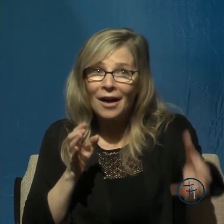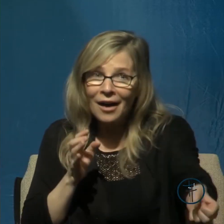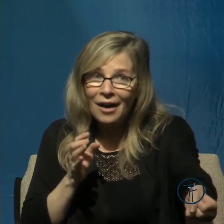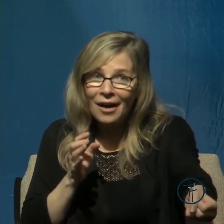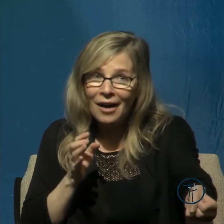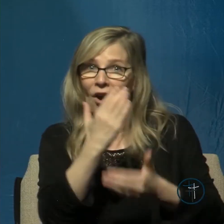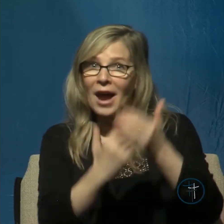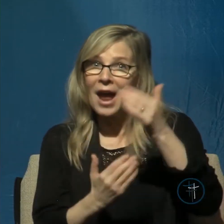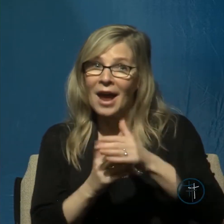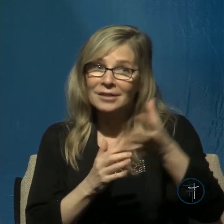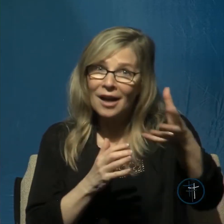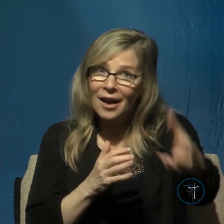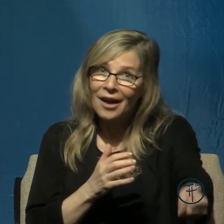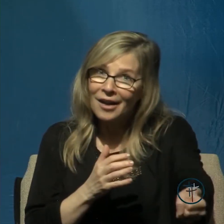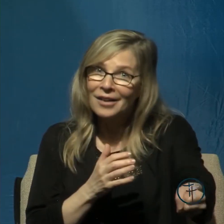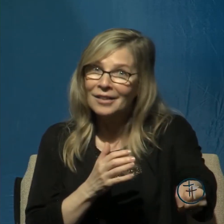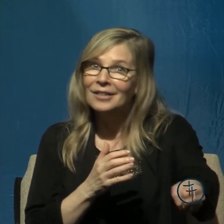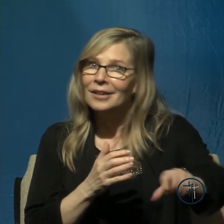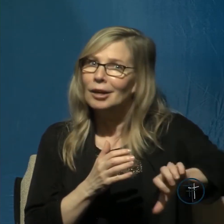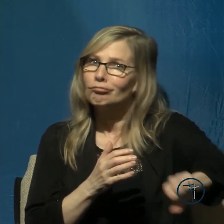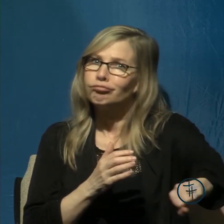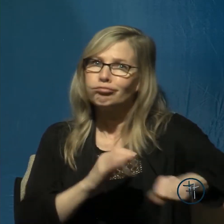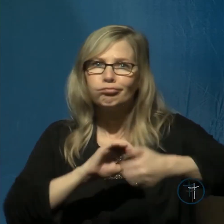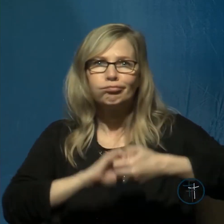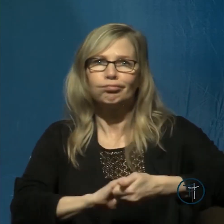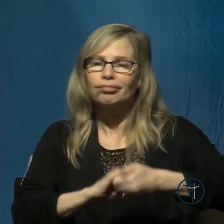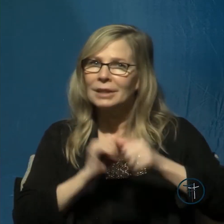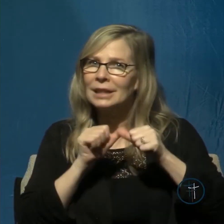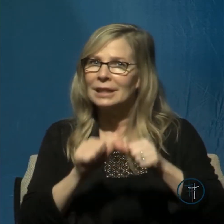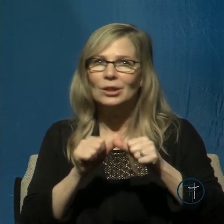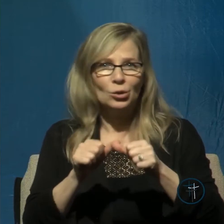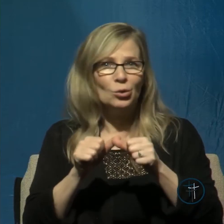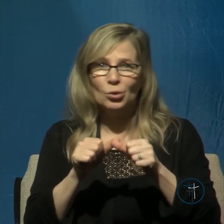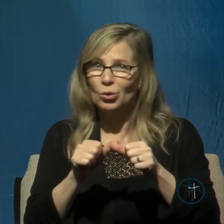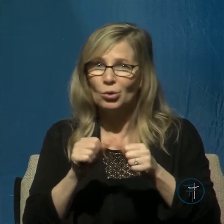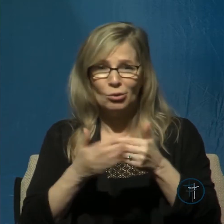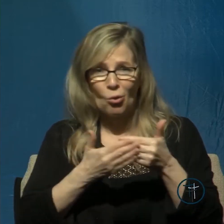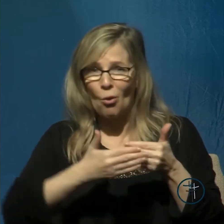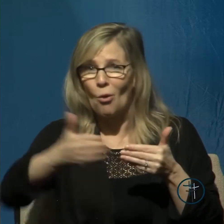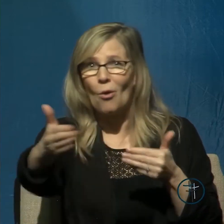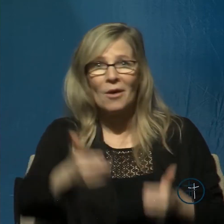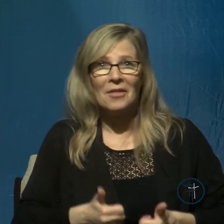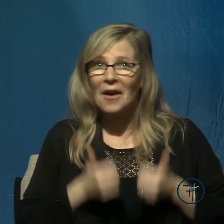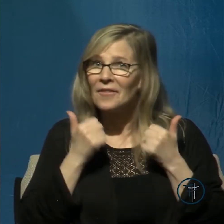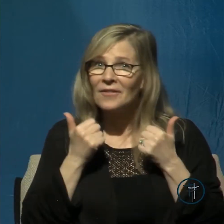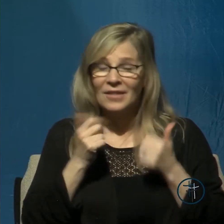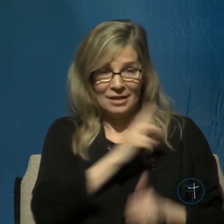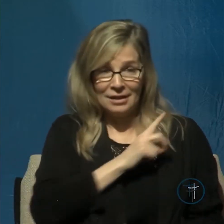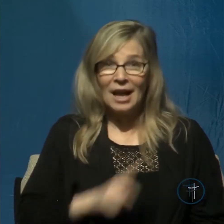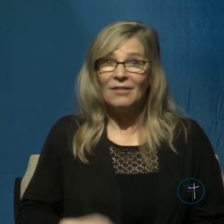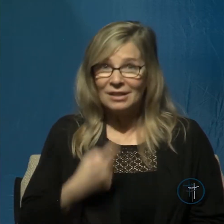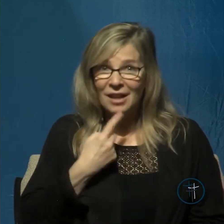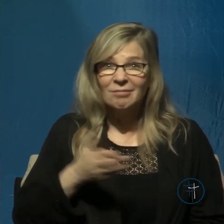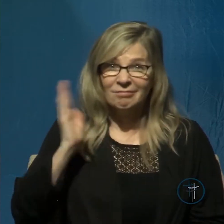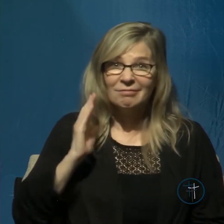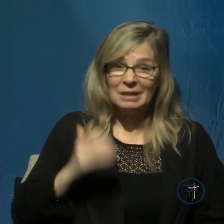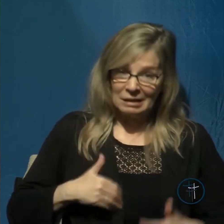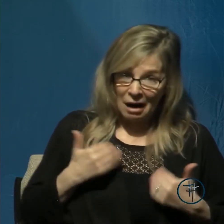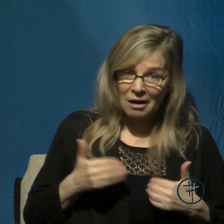not letting go of it. He'll continue to hold your hand, David says, your entire life. David said, I've been young, I'm old, and the Lord has never forsaken